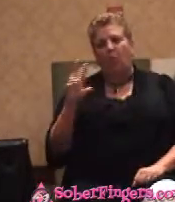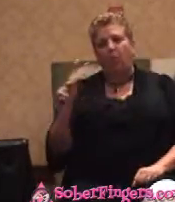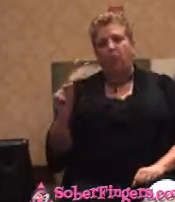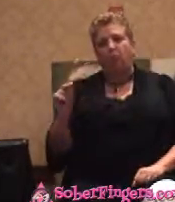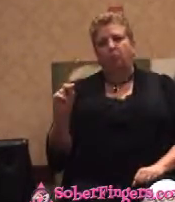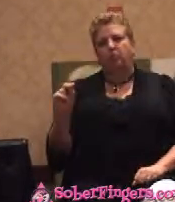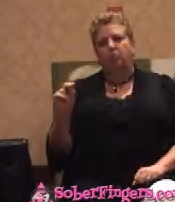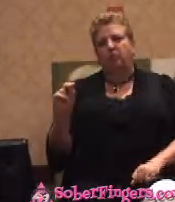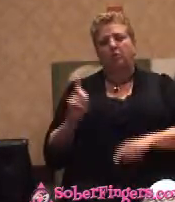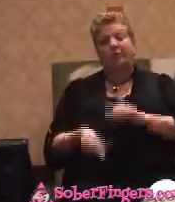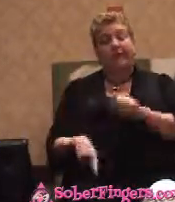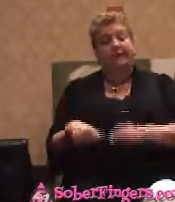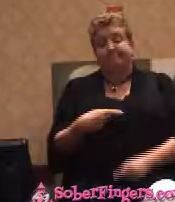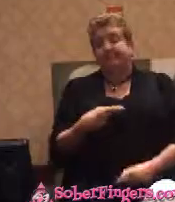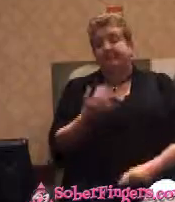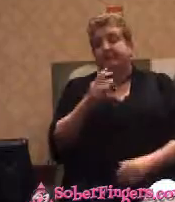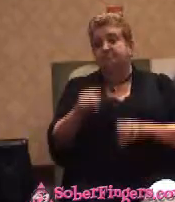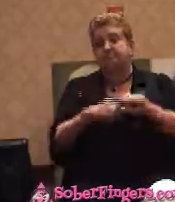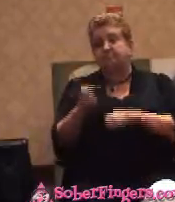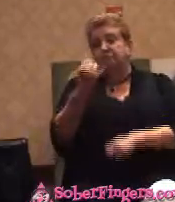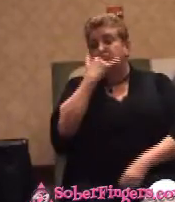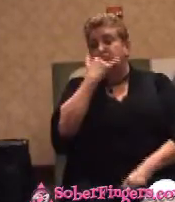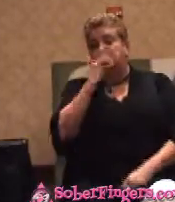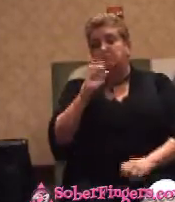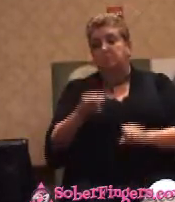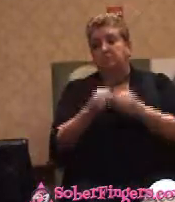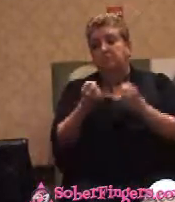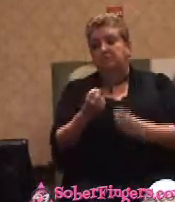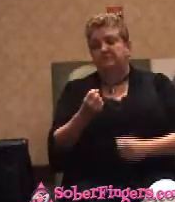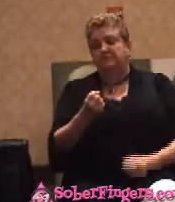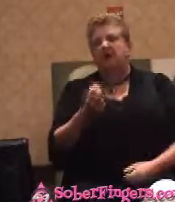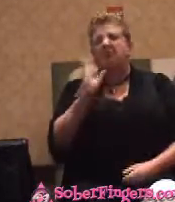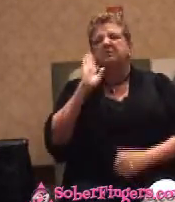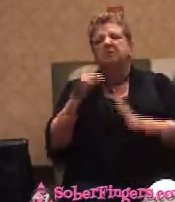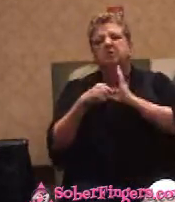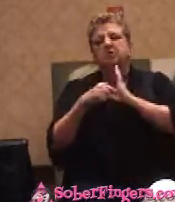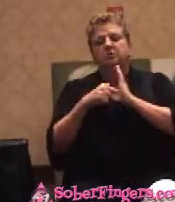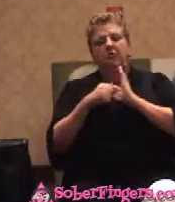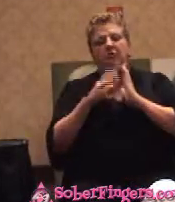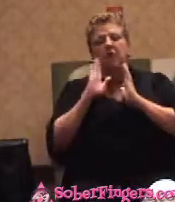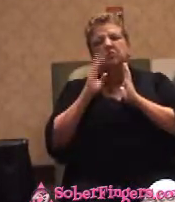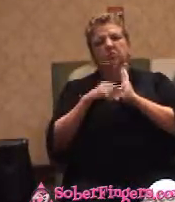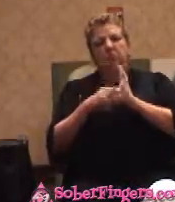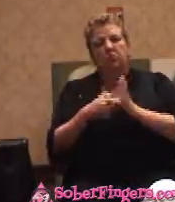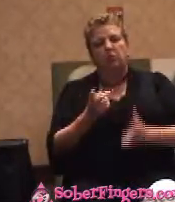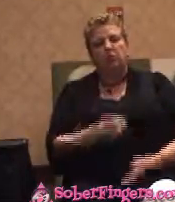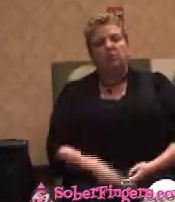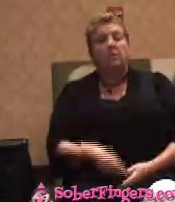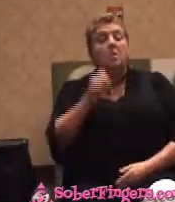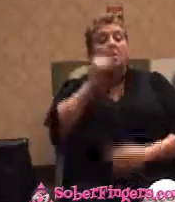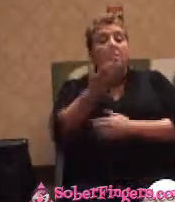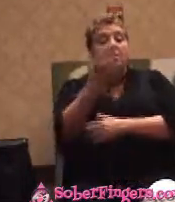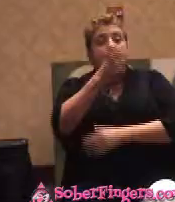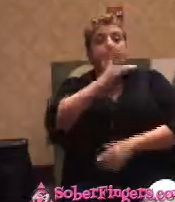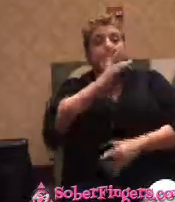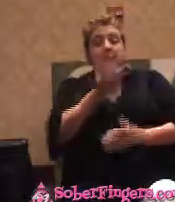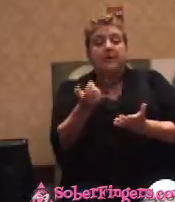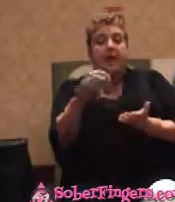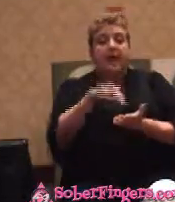no, you couldn't. She said, I will show you. And the next morning, she got up, put on some slacks, went out.